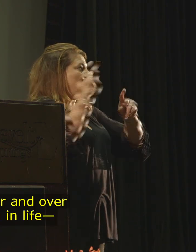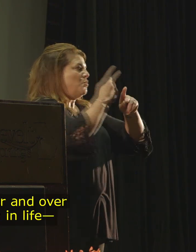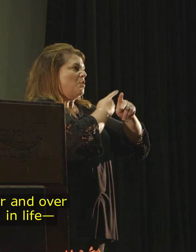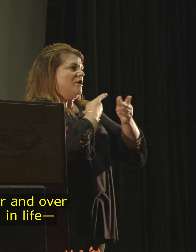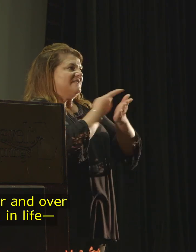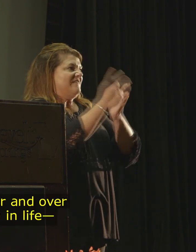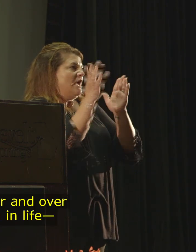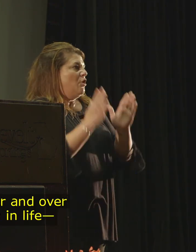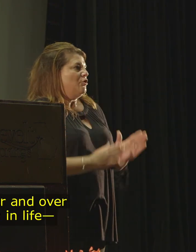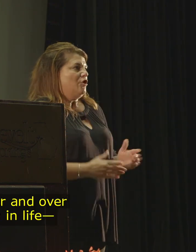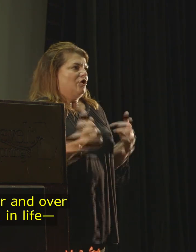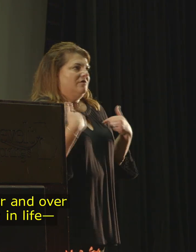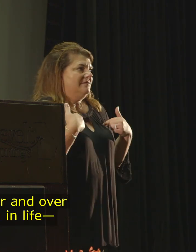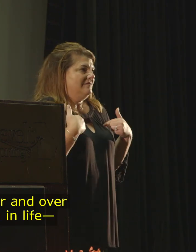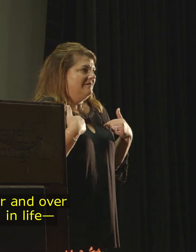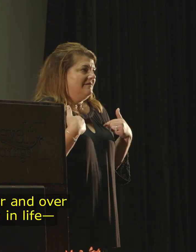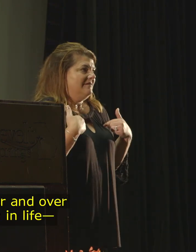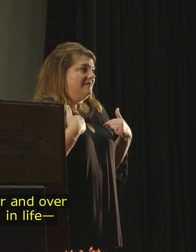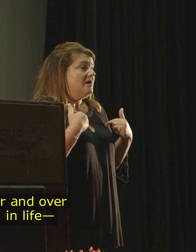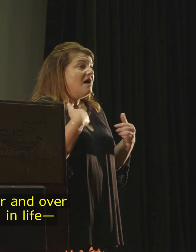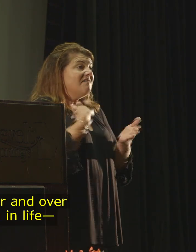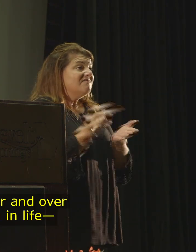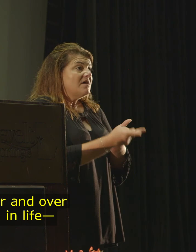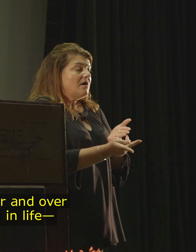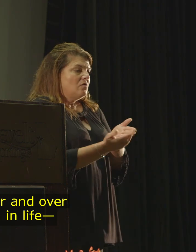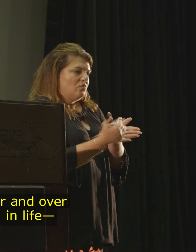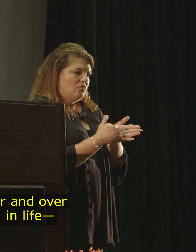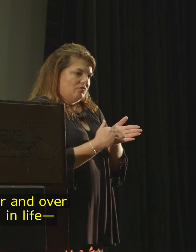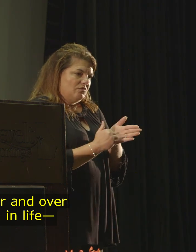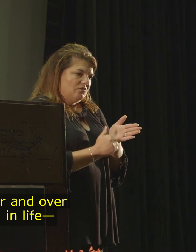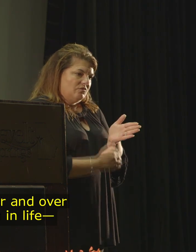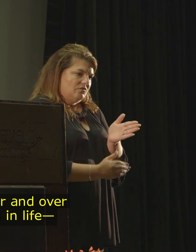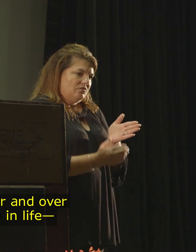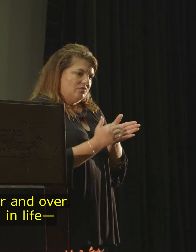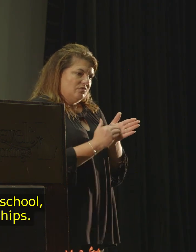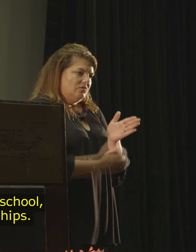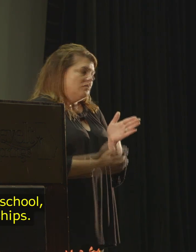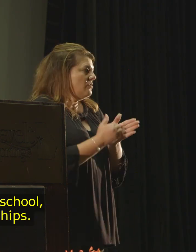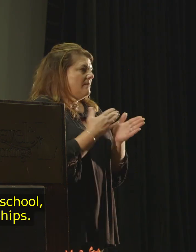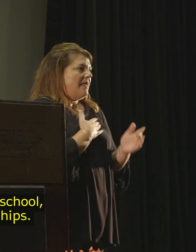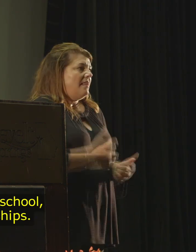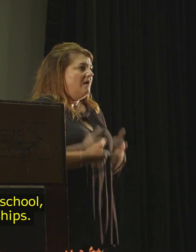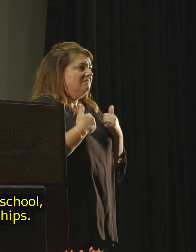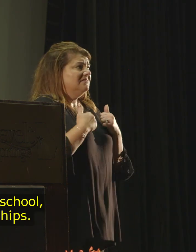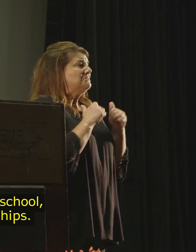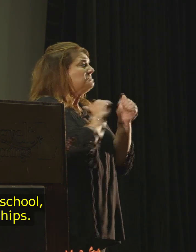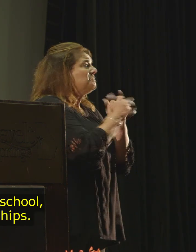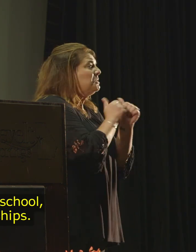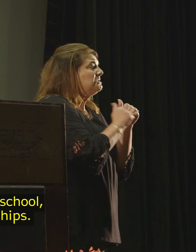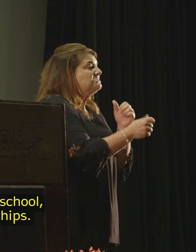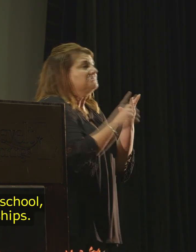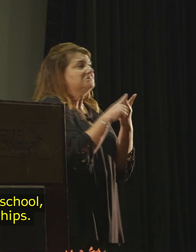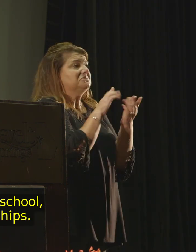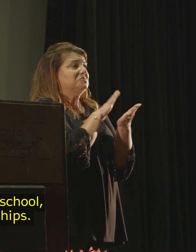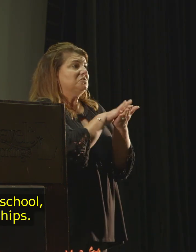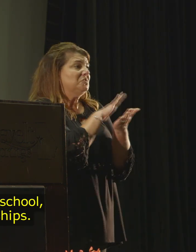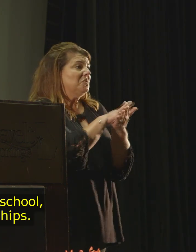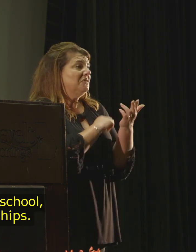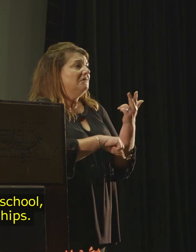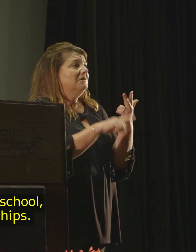I have failed over and over and over again in life, at sports, at school,